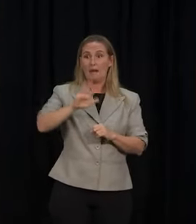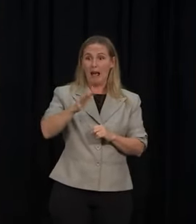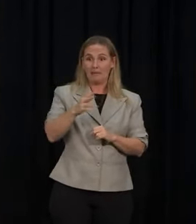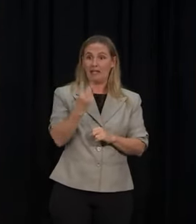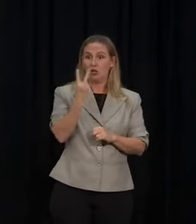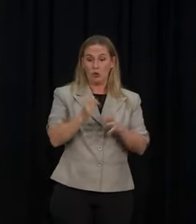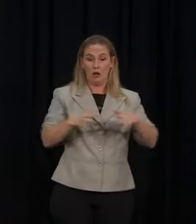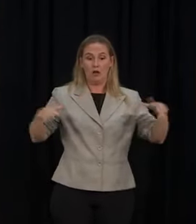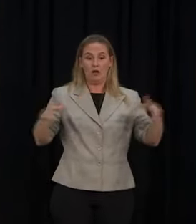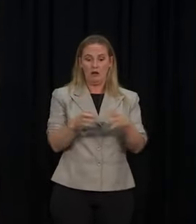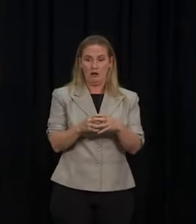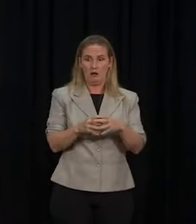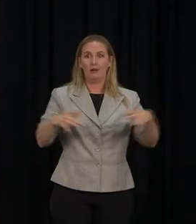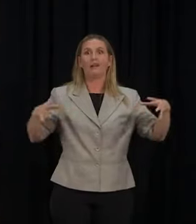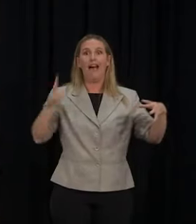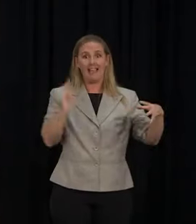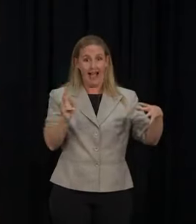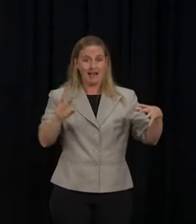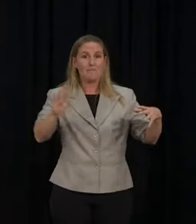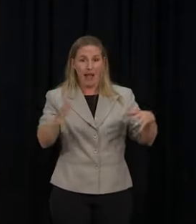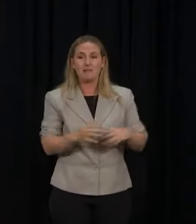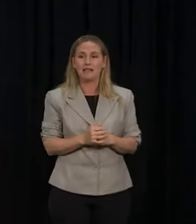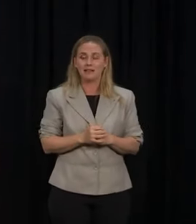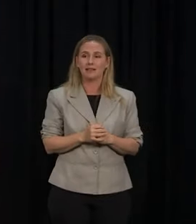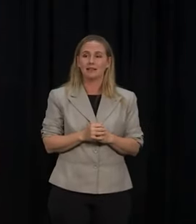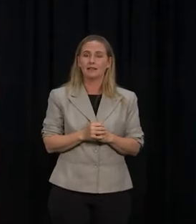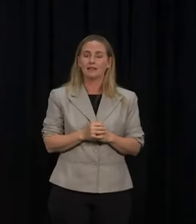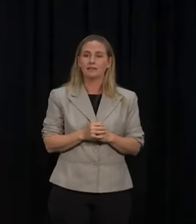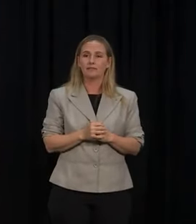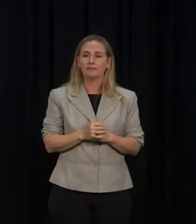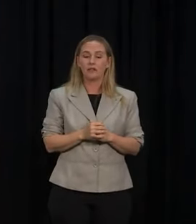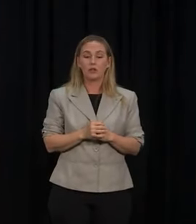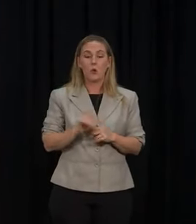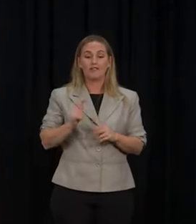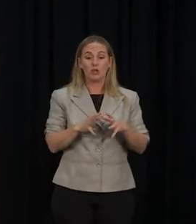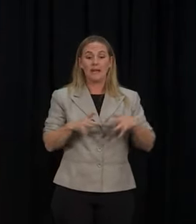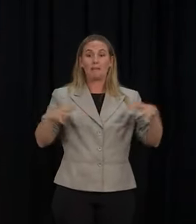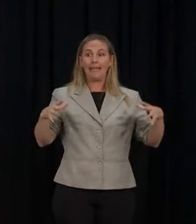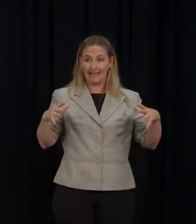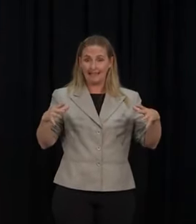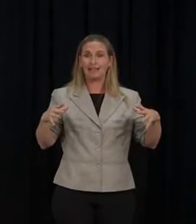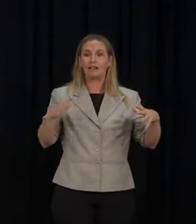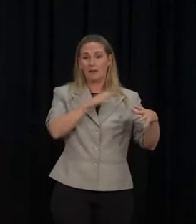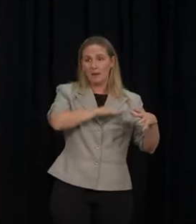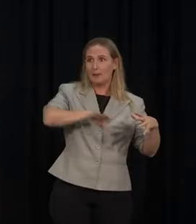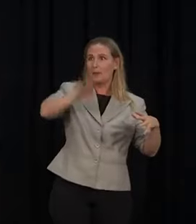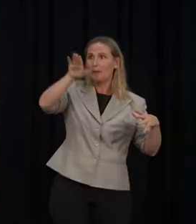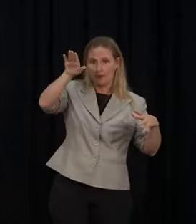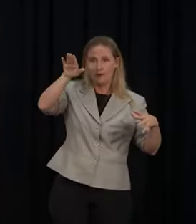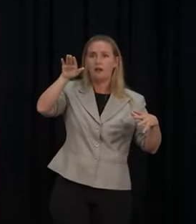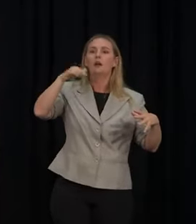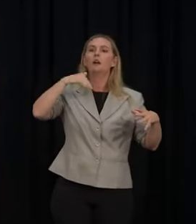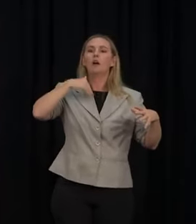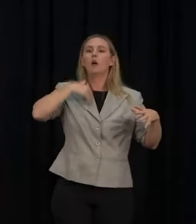need to make sure we've again got the ability to move through. But once we get through this first peak, vaccine passes are less likely to be